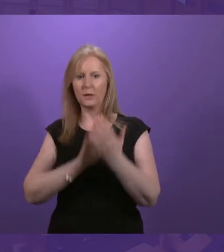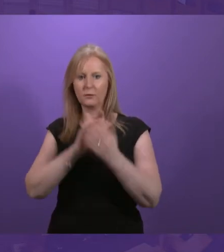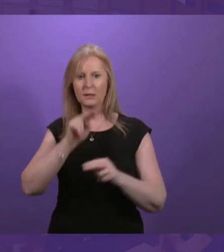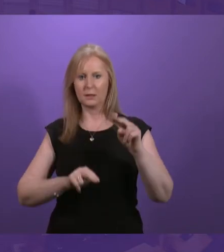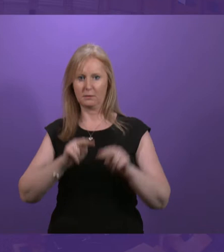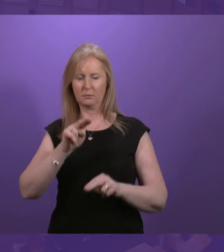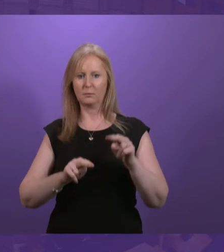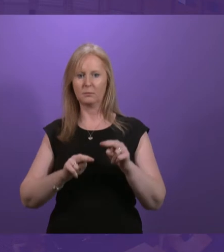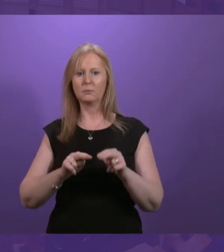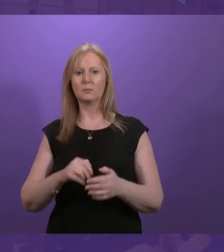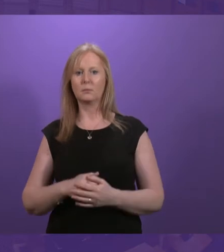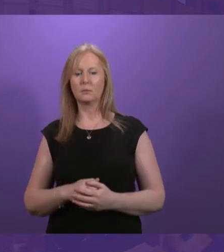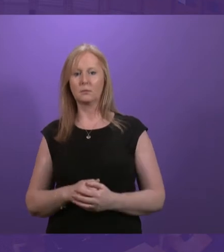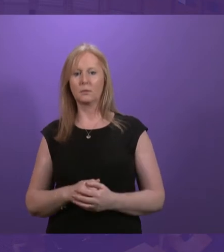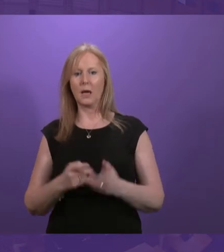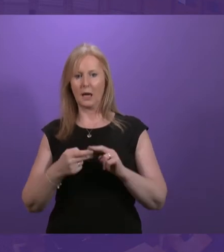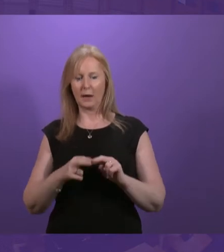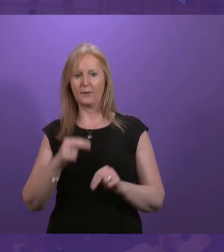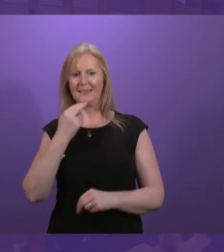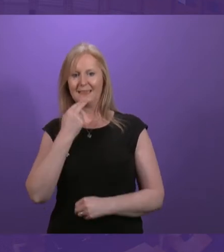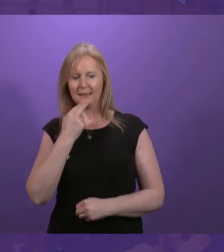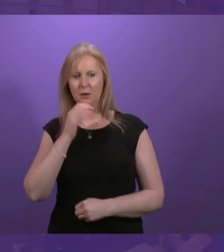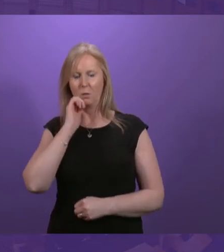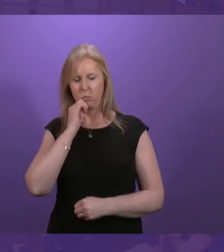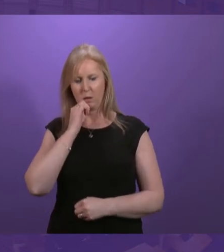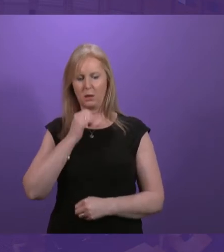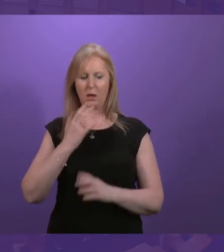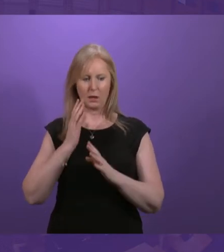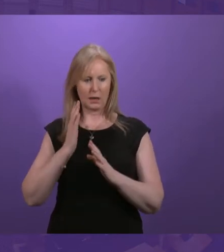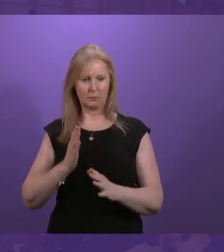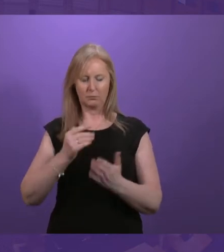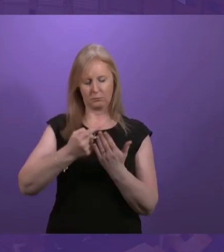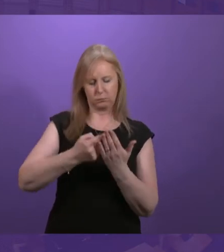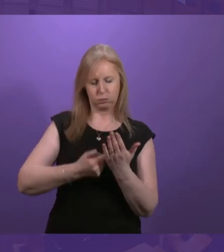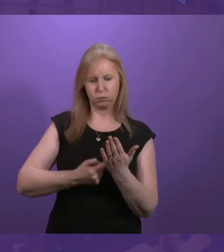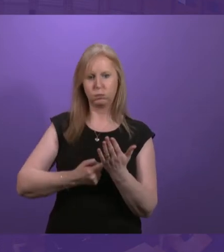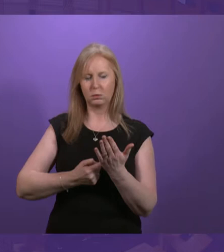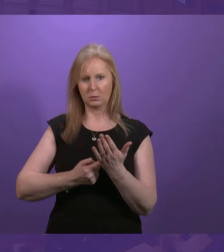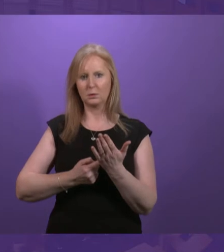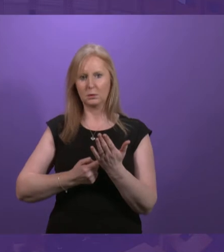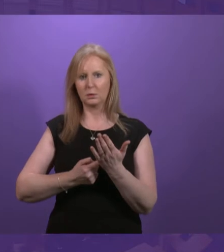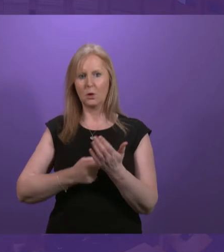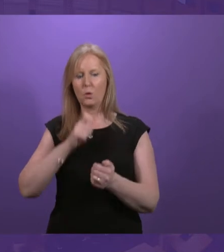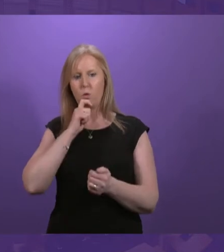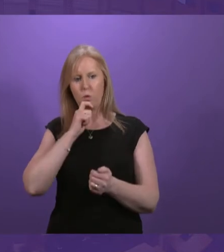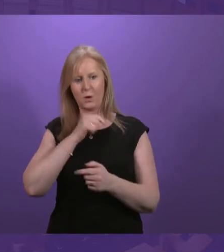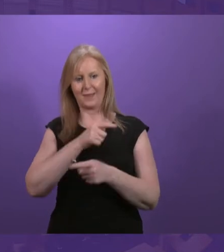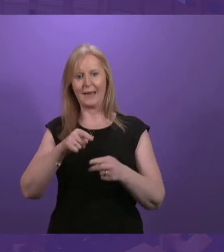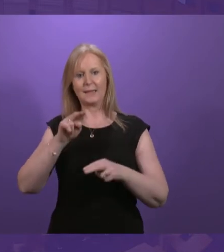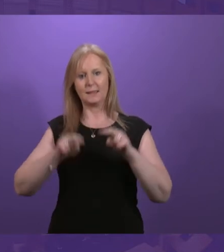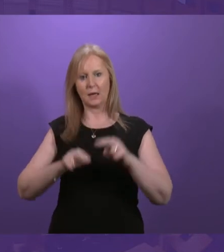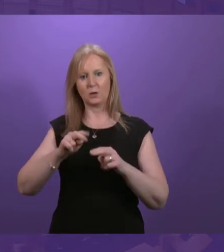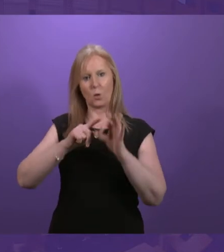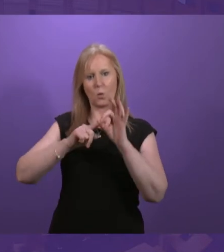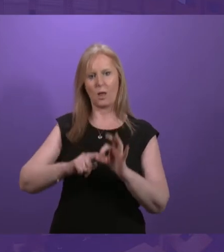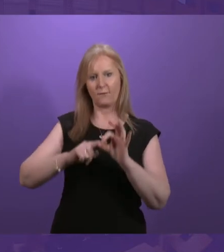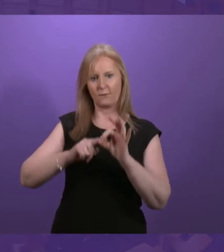And where they are required, we've outlined our commitments as I set out in my statement that will be undertaken by assessors that are suitably qualified and